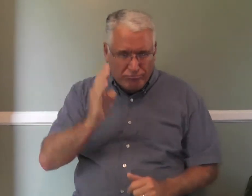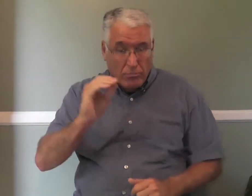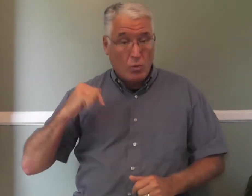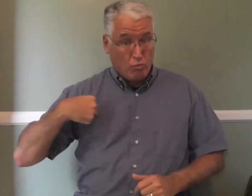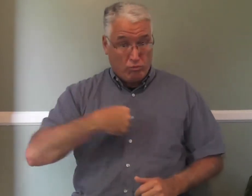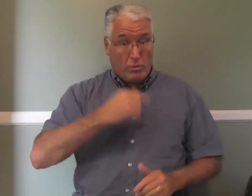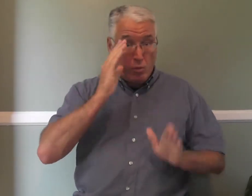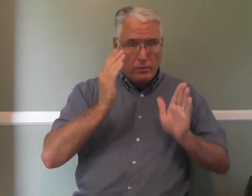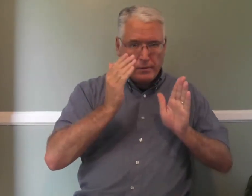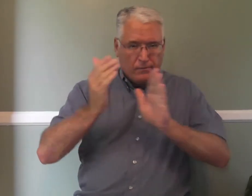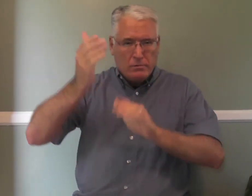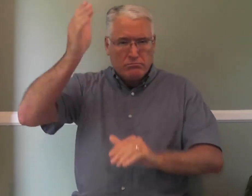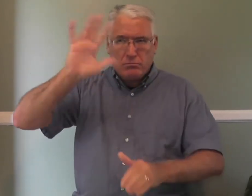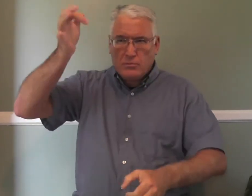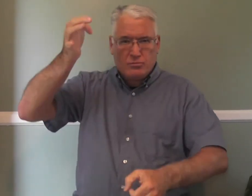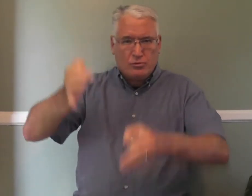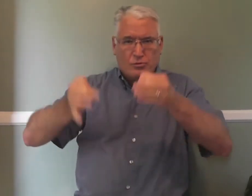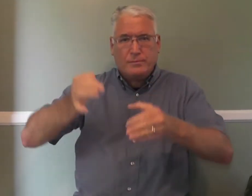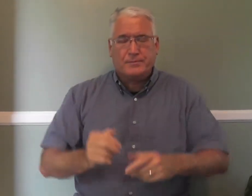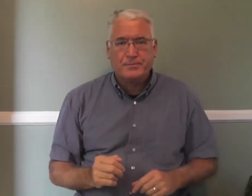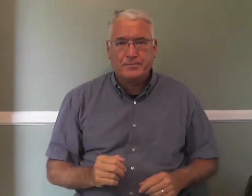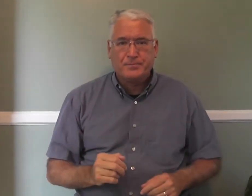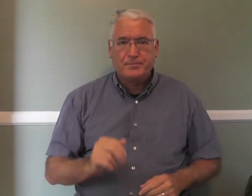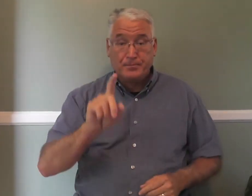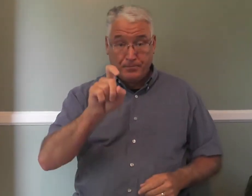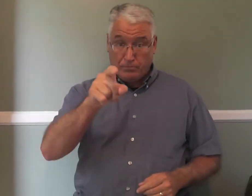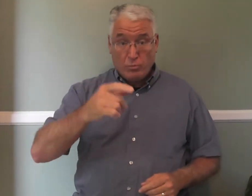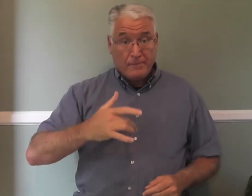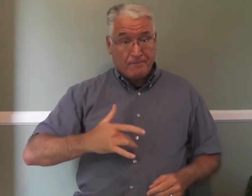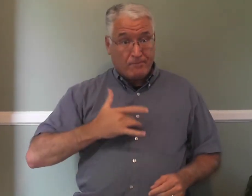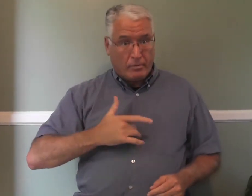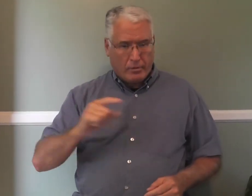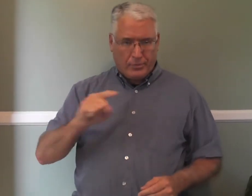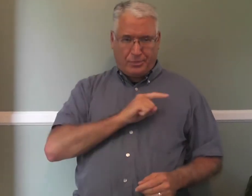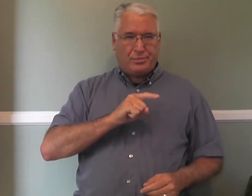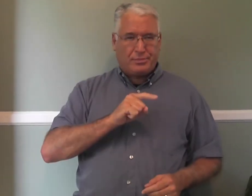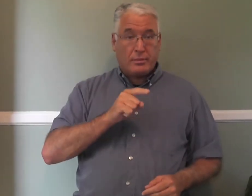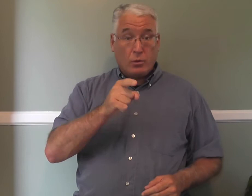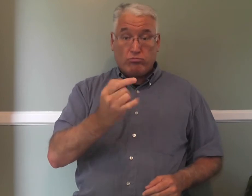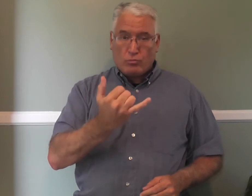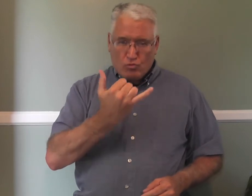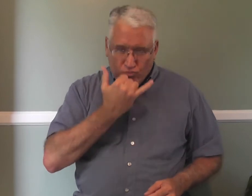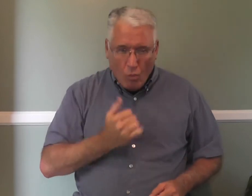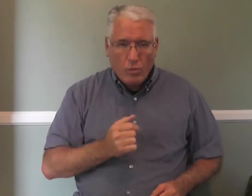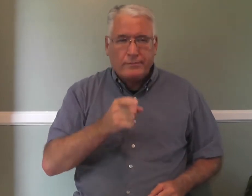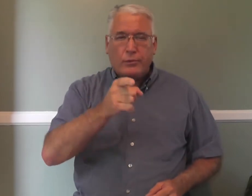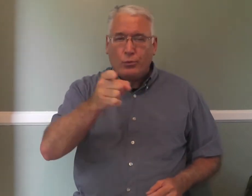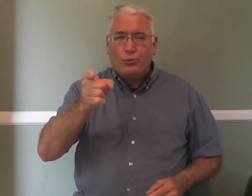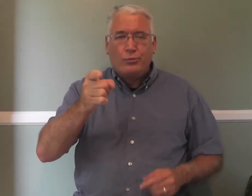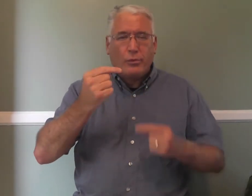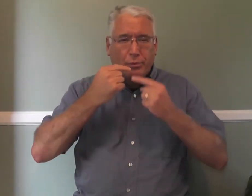not right with God, and we will face judgment. Question, do you feel convicted?